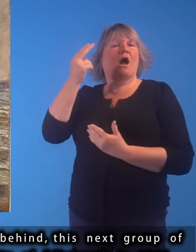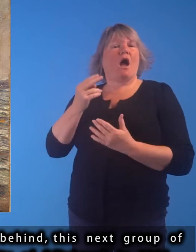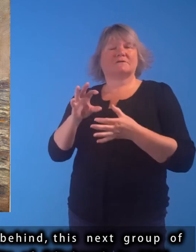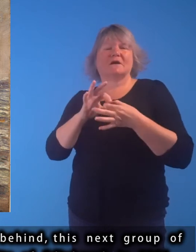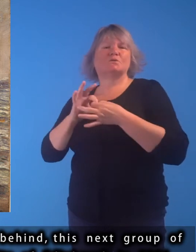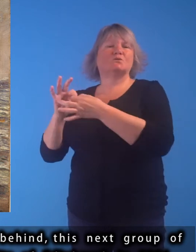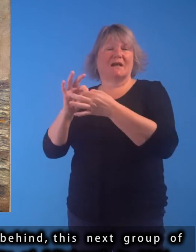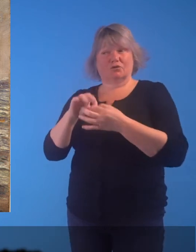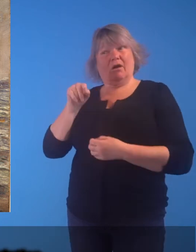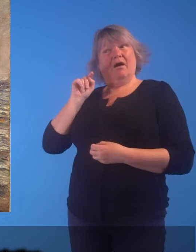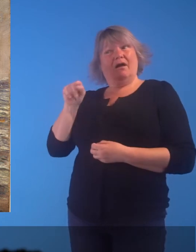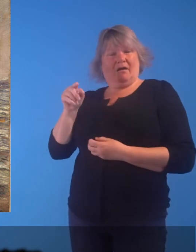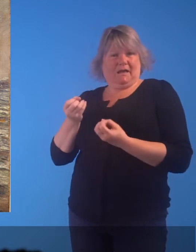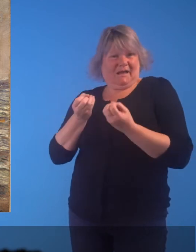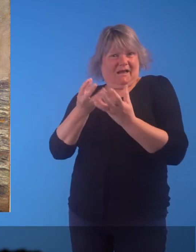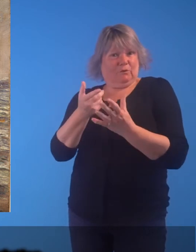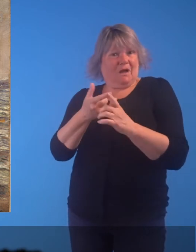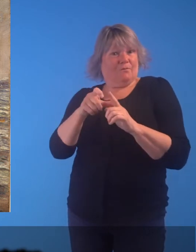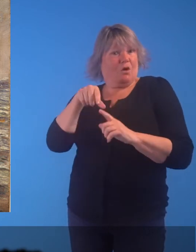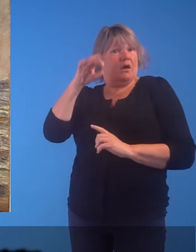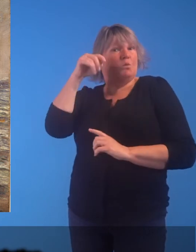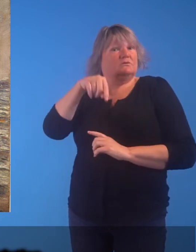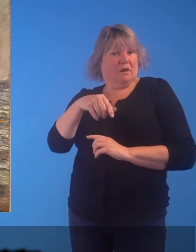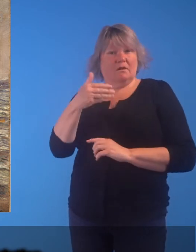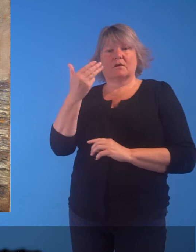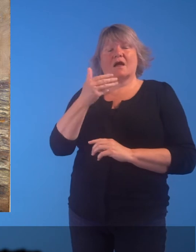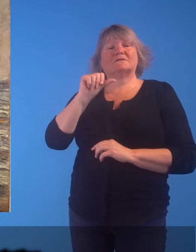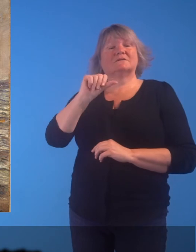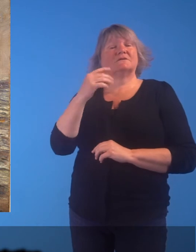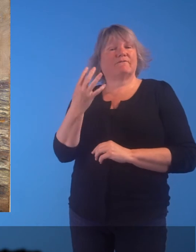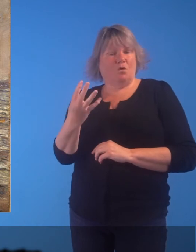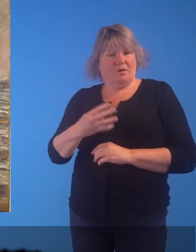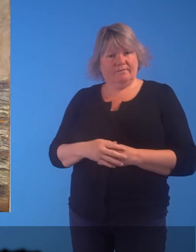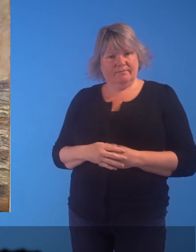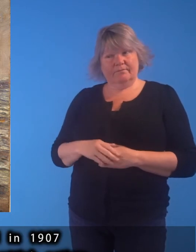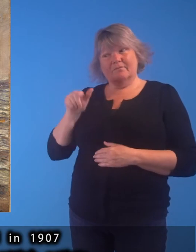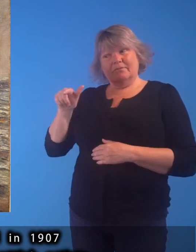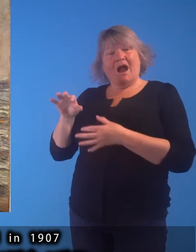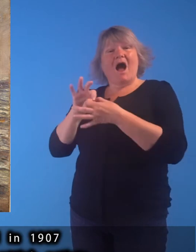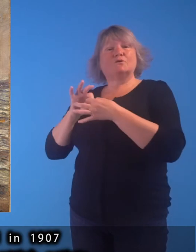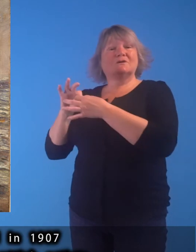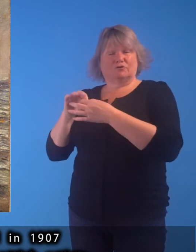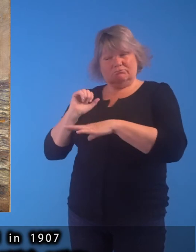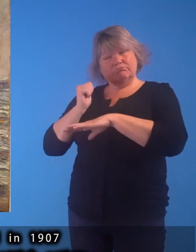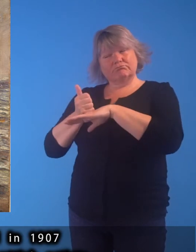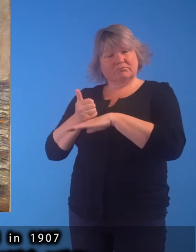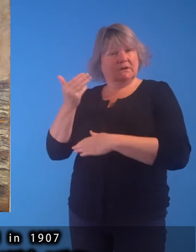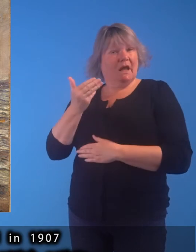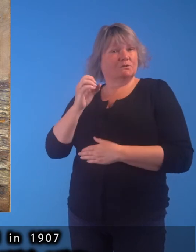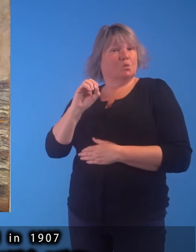1964 by the Scottish Modern Arts Association. The association had been founded in